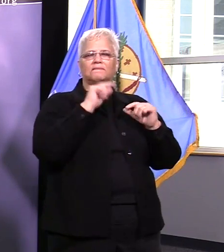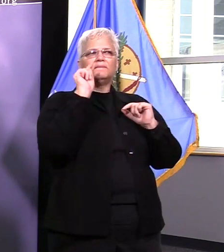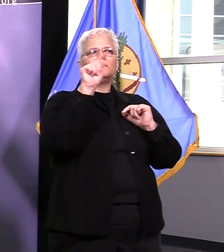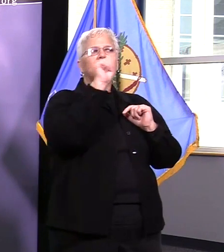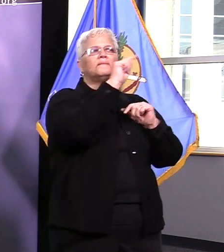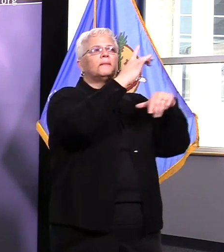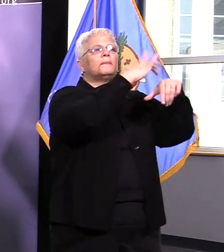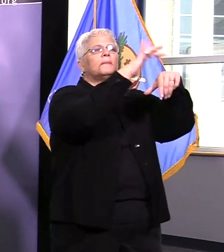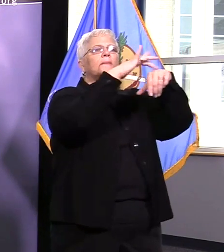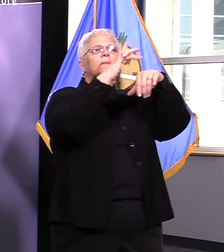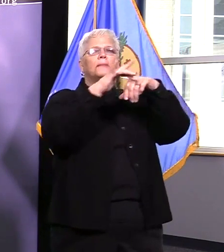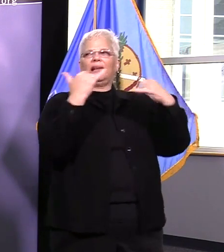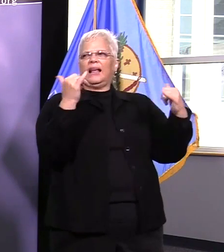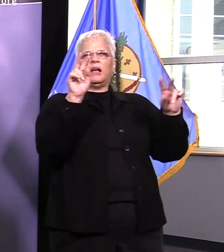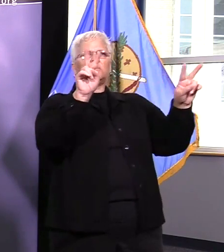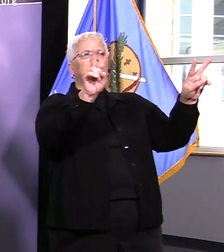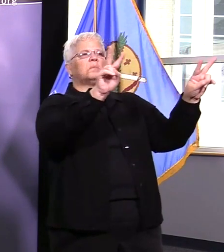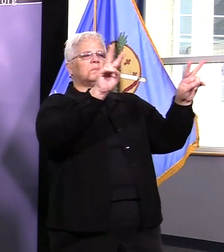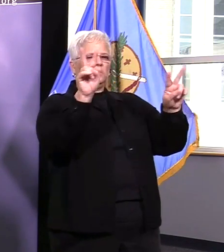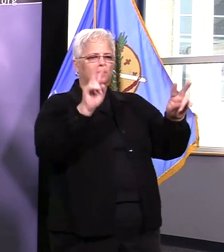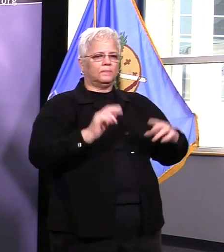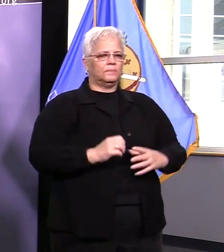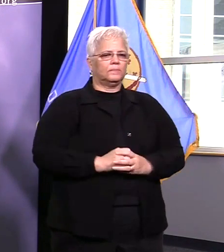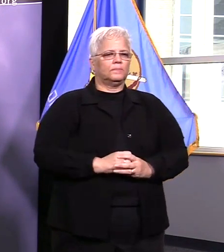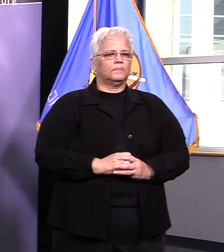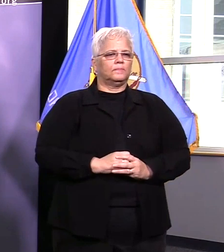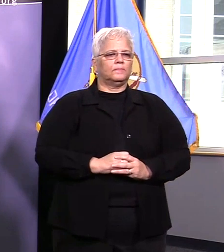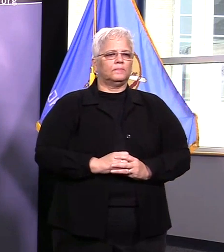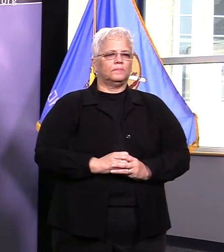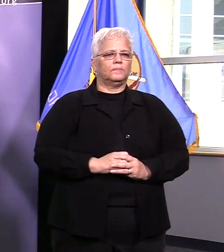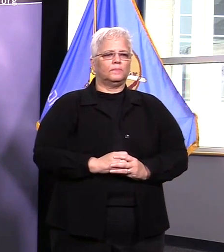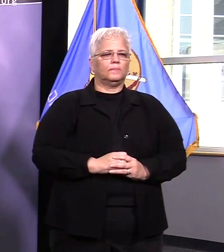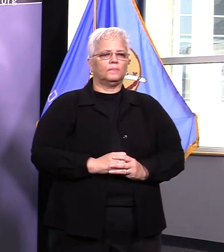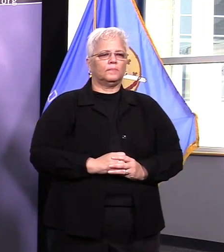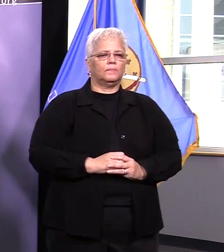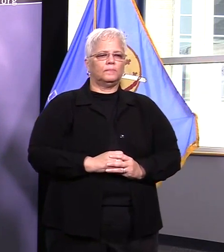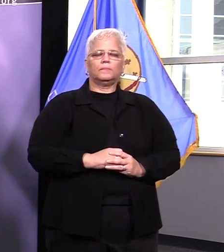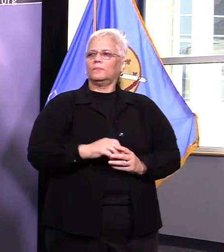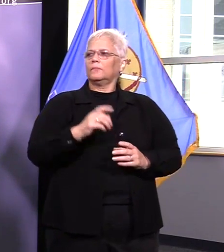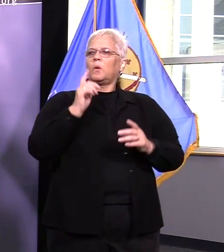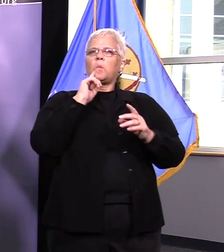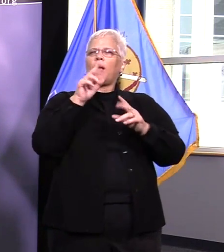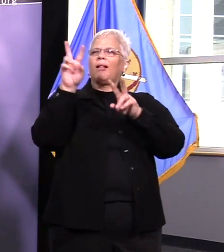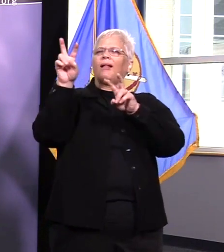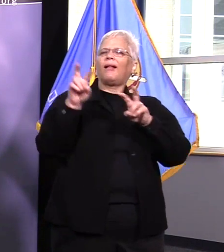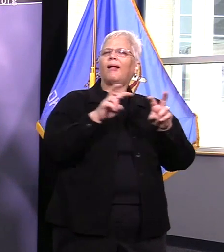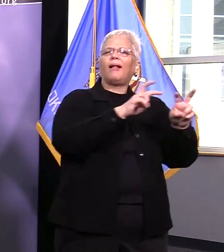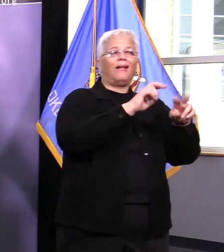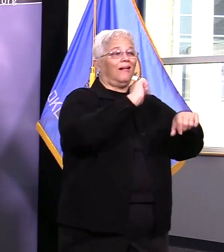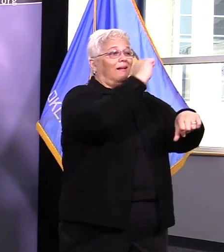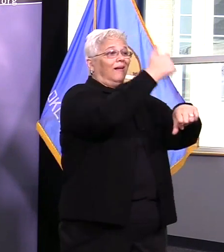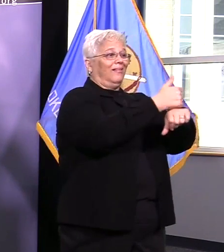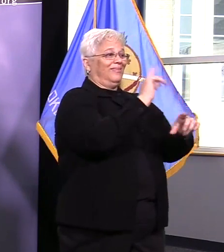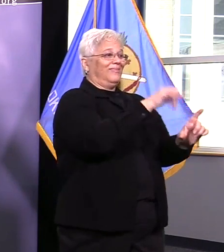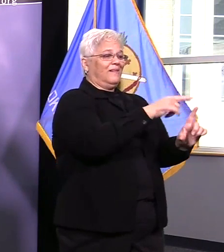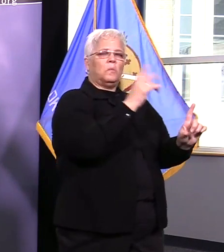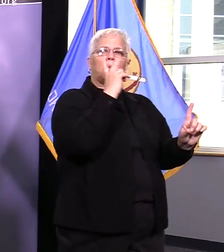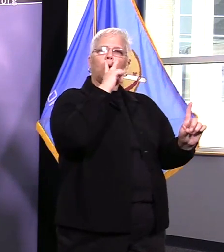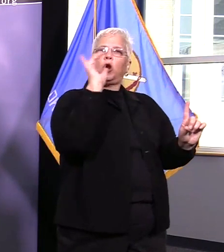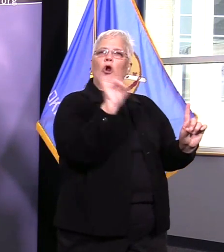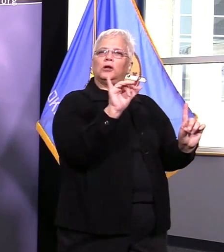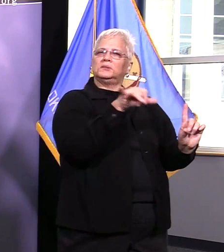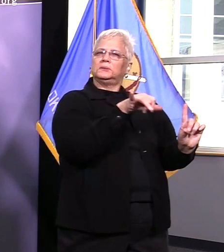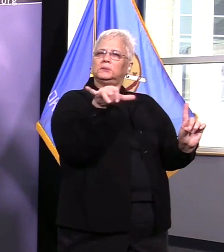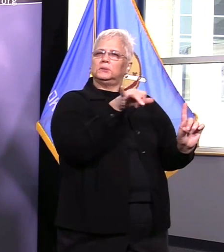of care and so you'll receive the same level of care regardless of what what type of hospital system you go to and so we are still